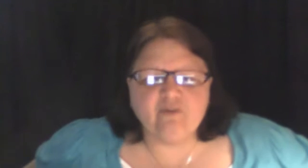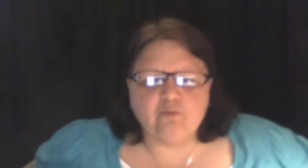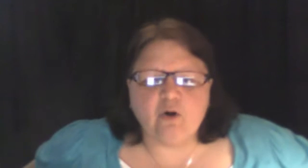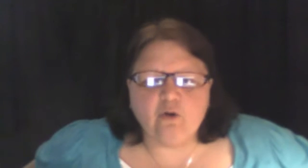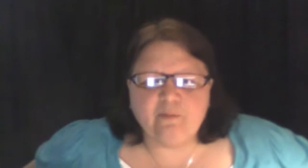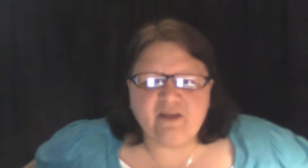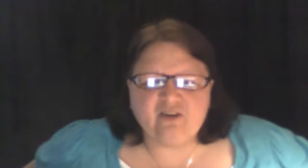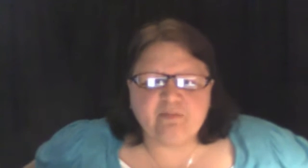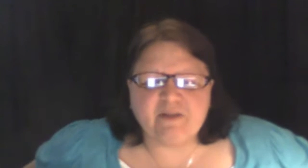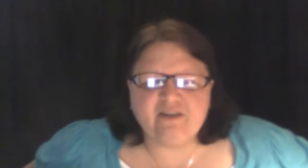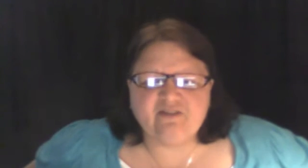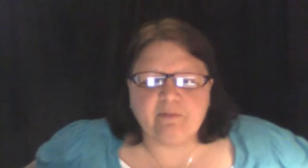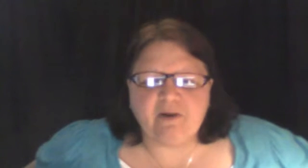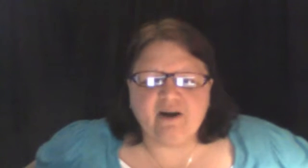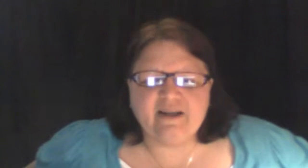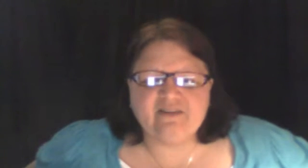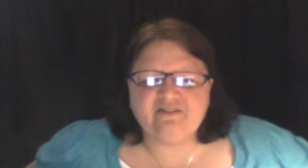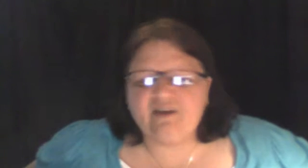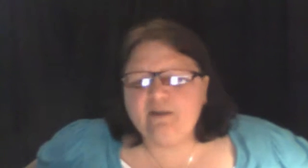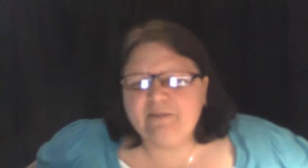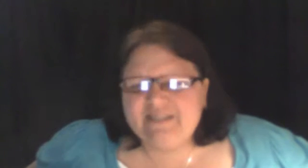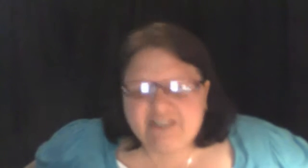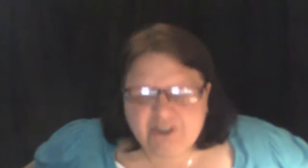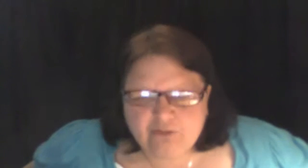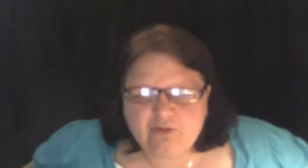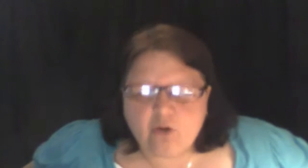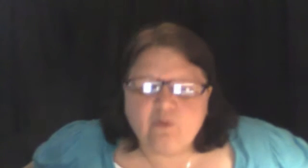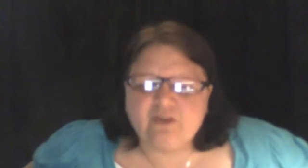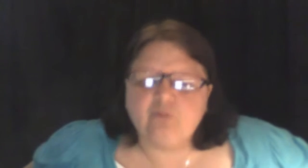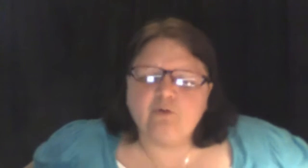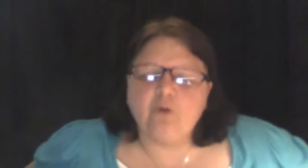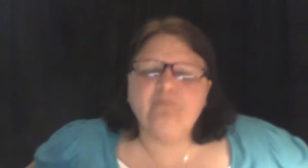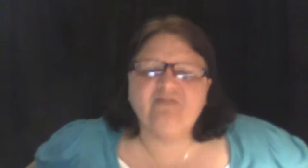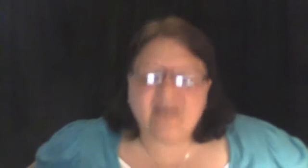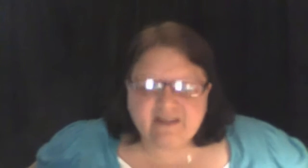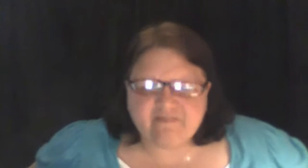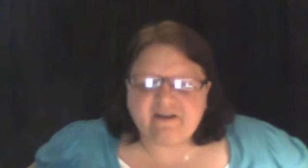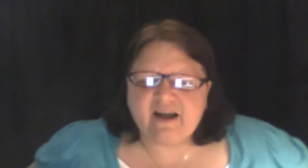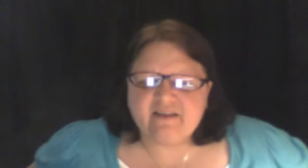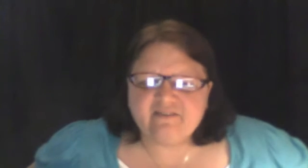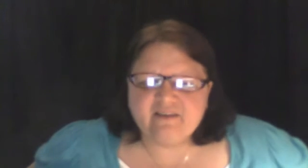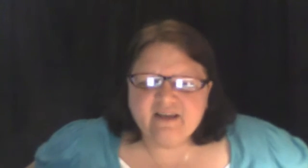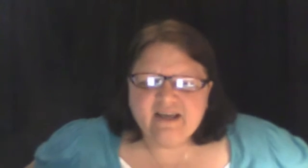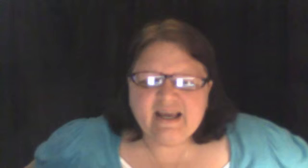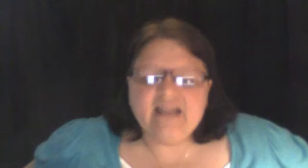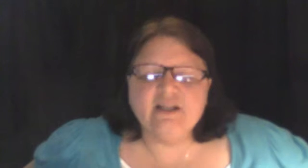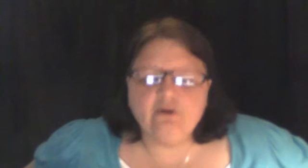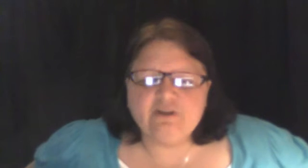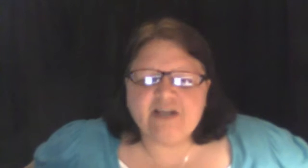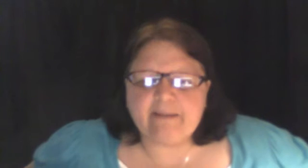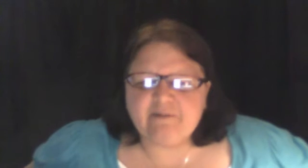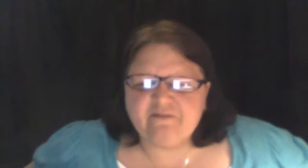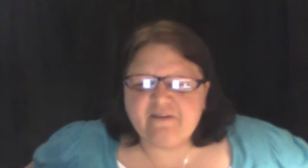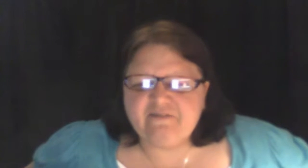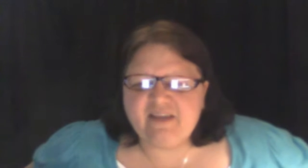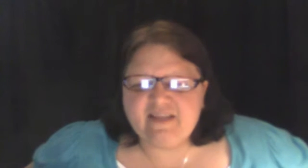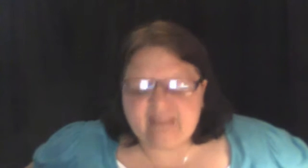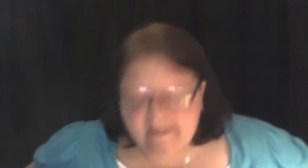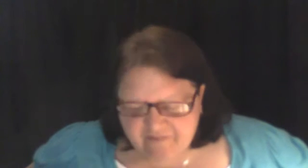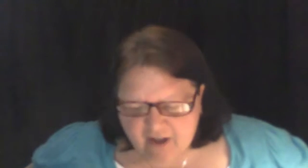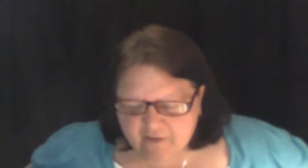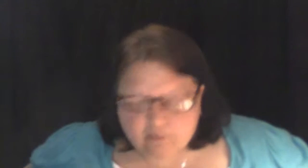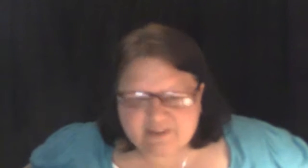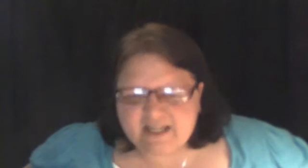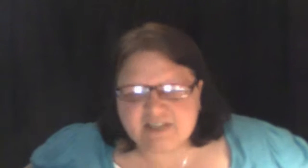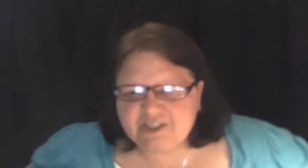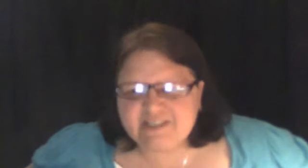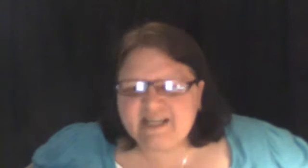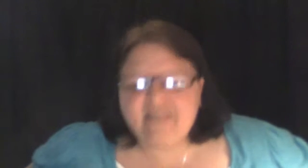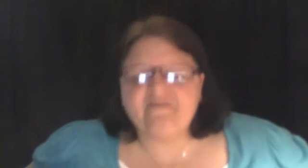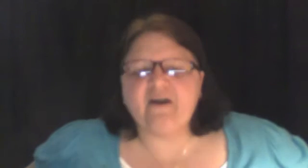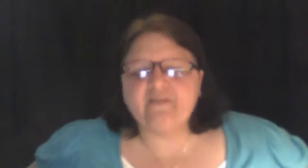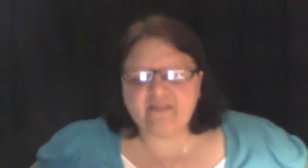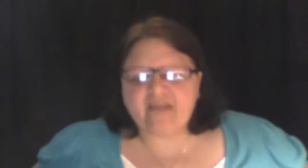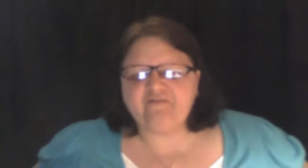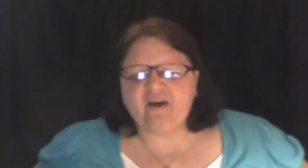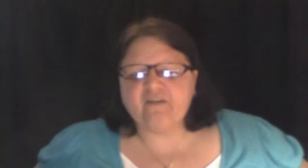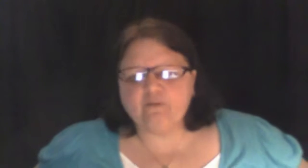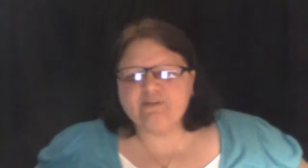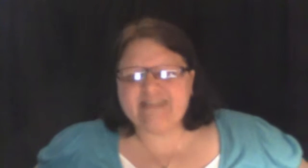the robe that is placed upon his son, but did you know what the robe signifies? In Luke chapter 15, that father was not just any father, that father was